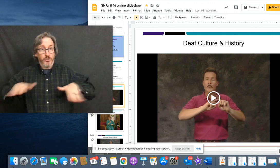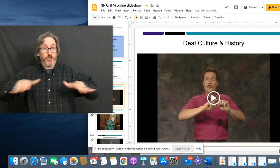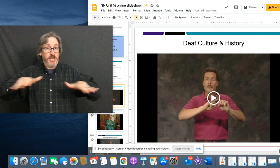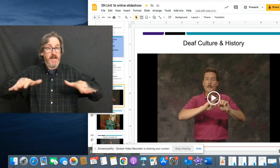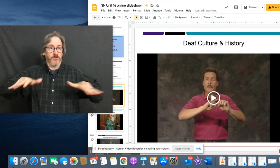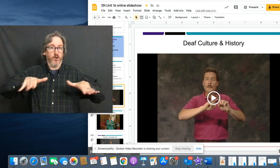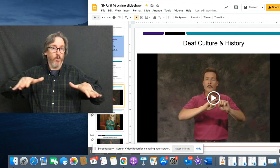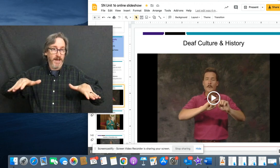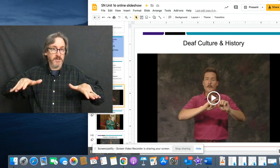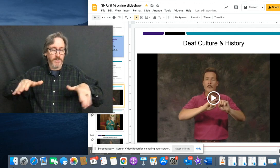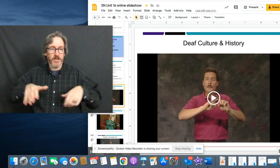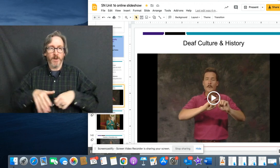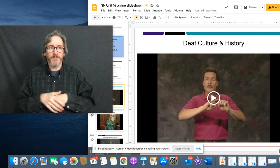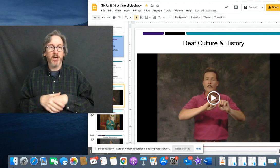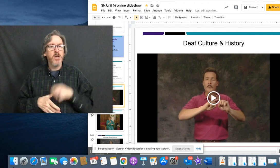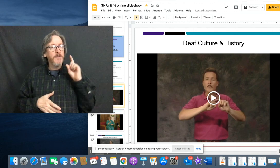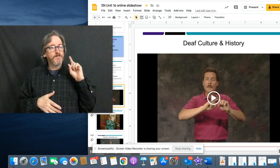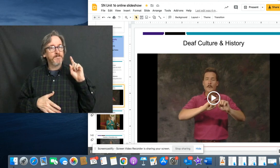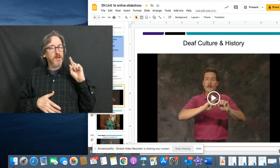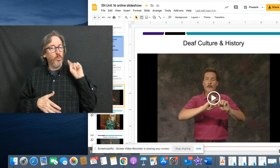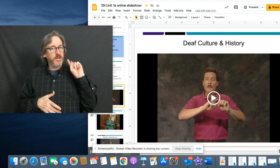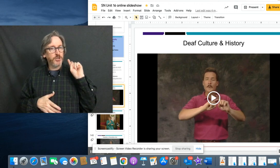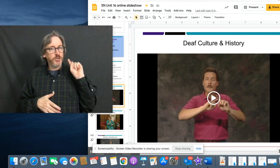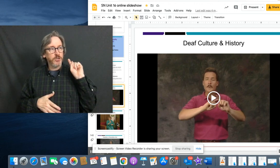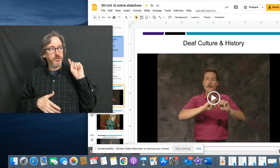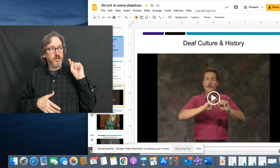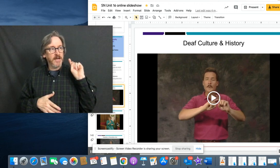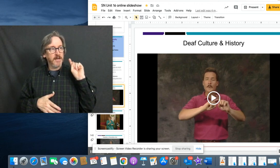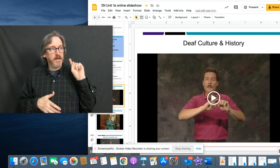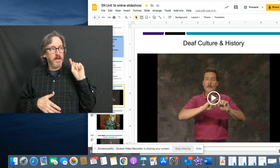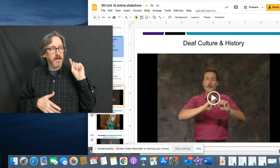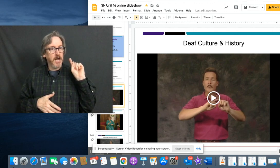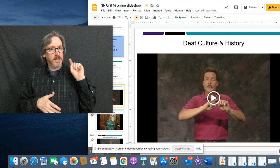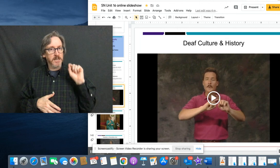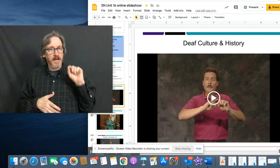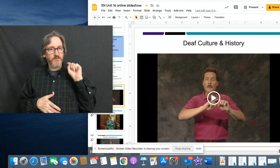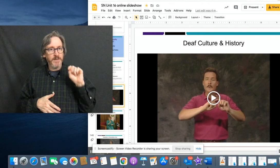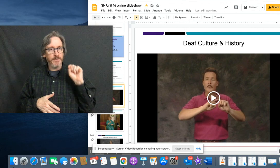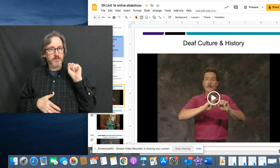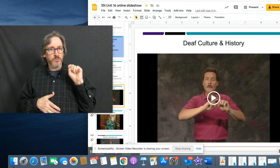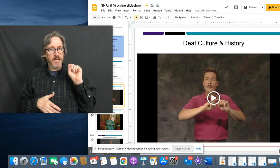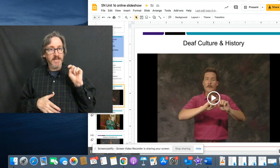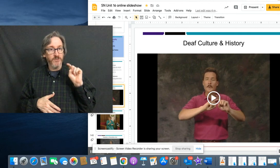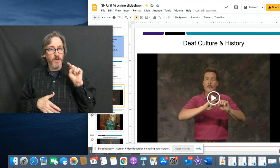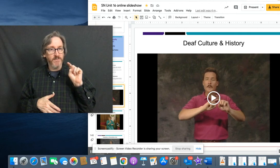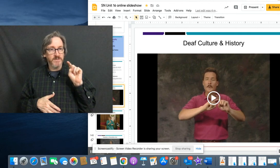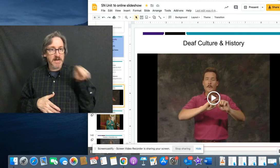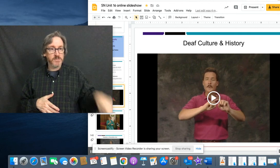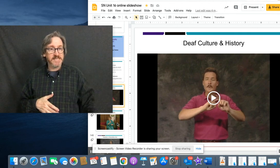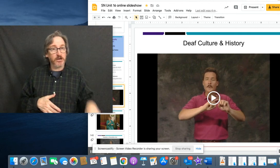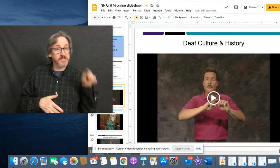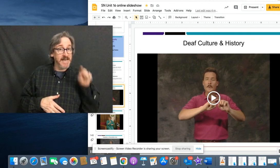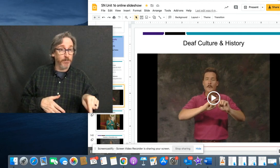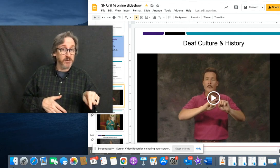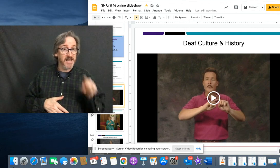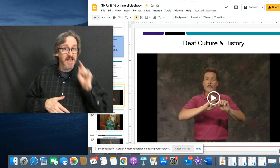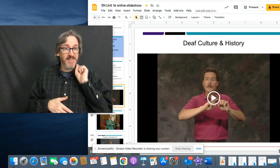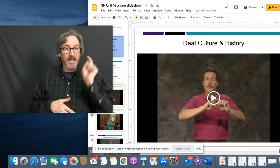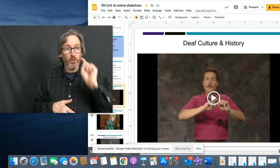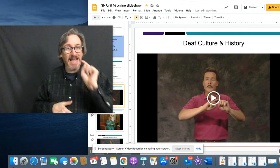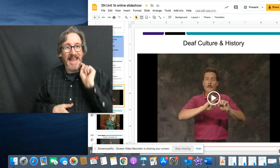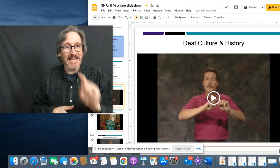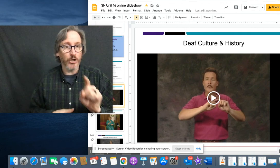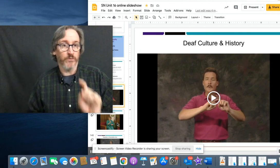that would shake the whole bed to wake you up, which a lot of people don't like. If you have downstairs neighbors,